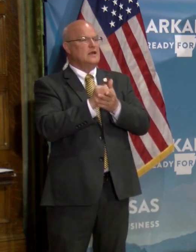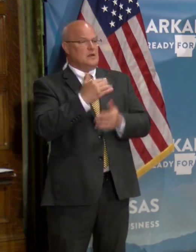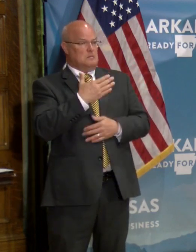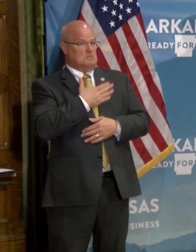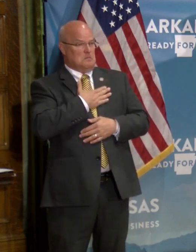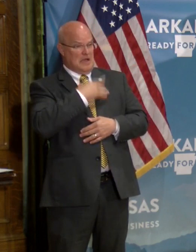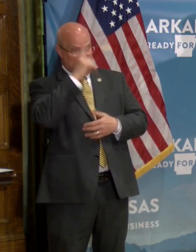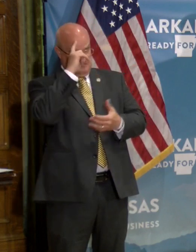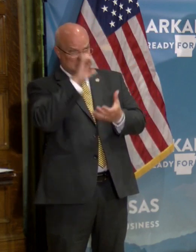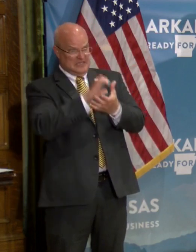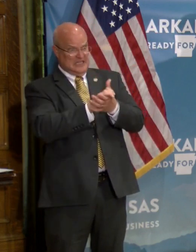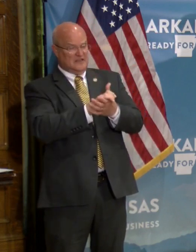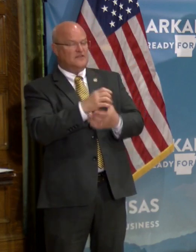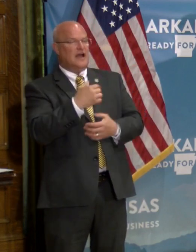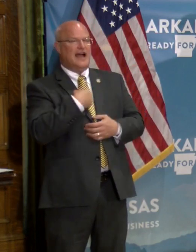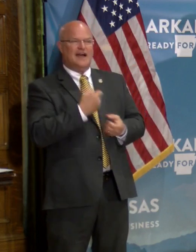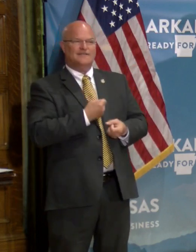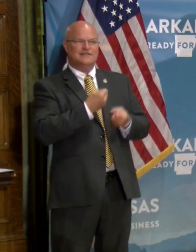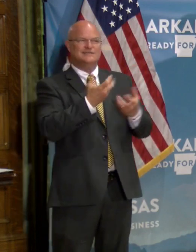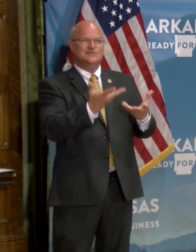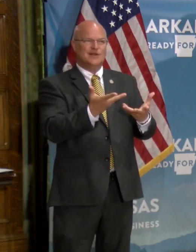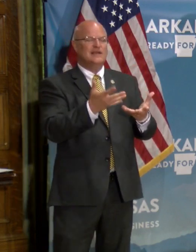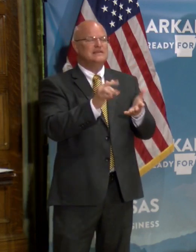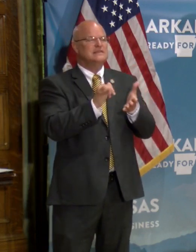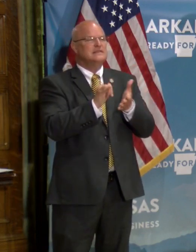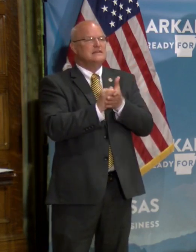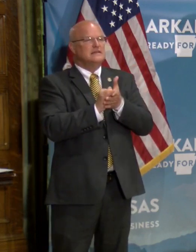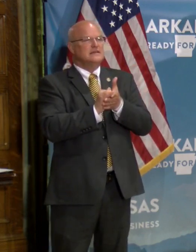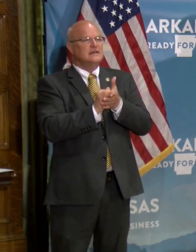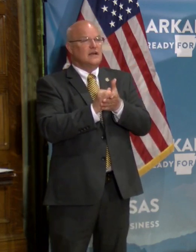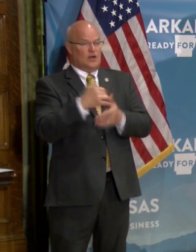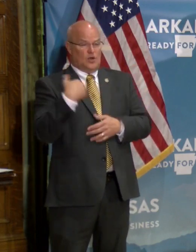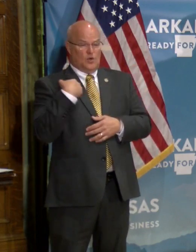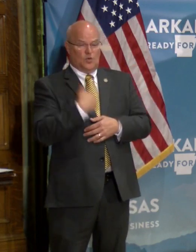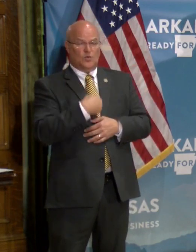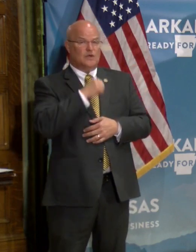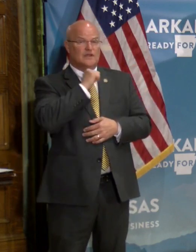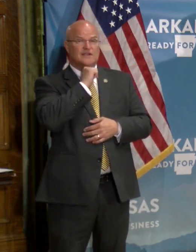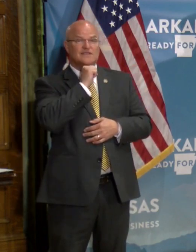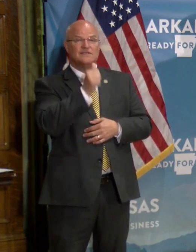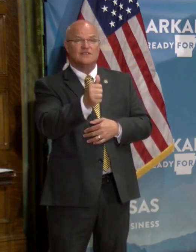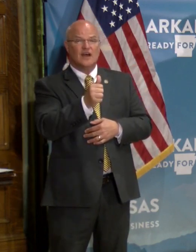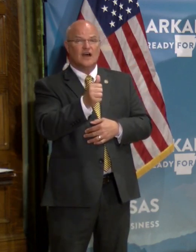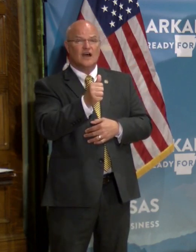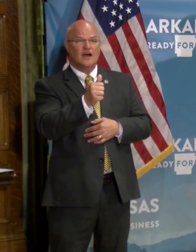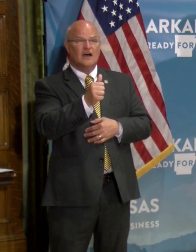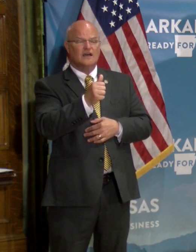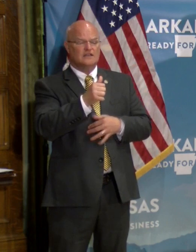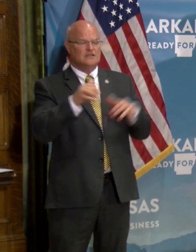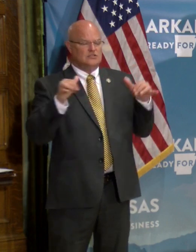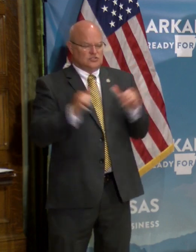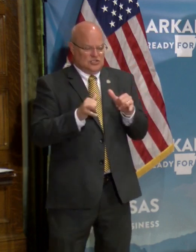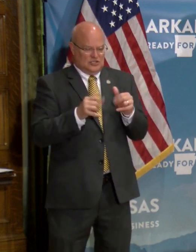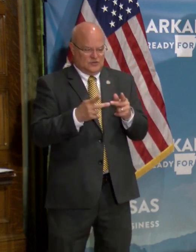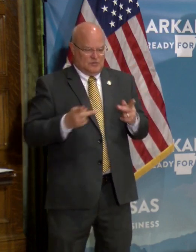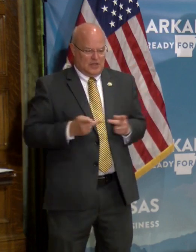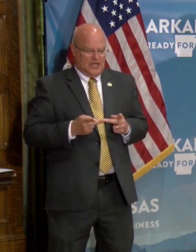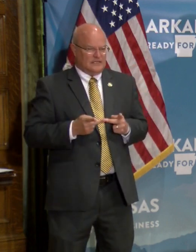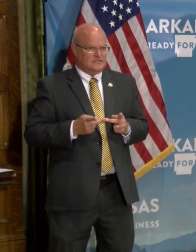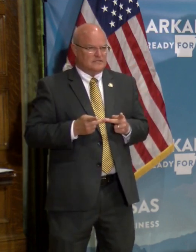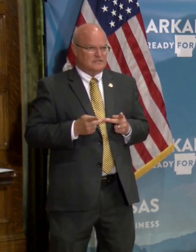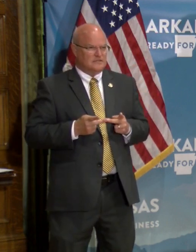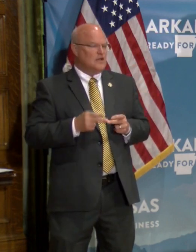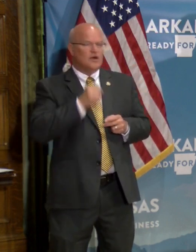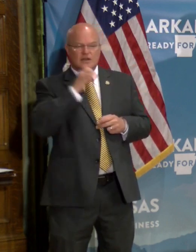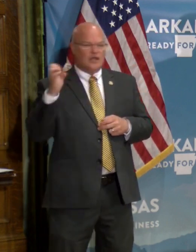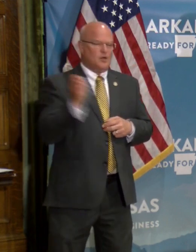my belief as I've expressed that, uh, you know, we're not going to, we never did shelter in place. We're not going to